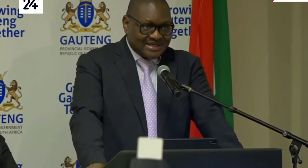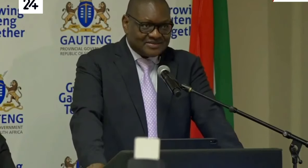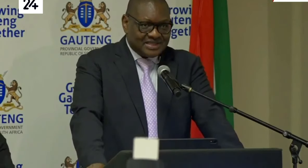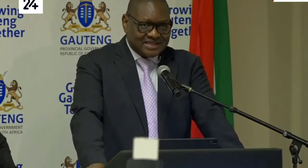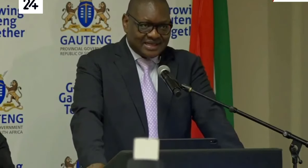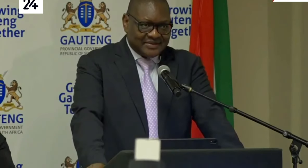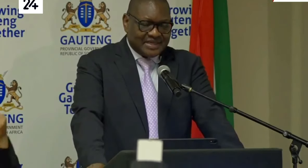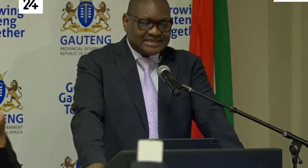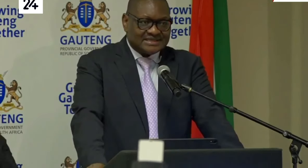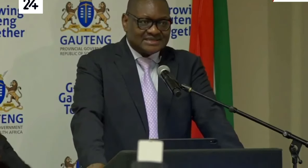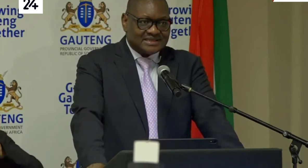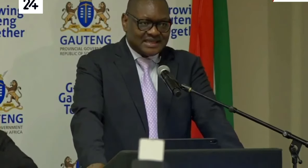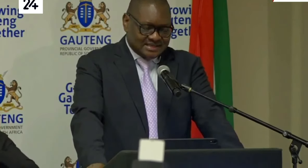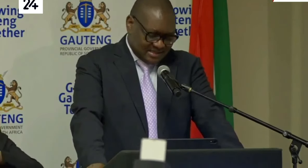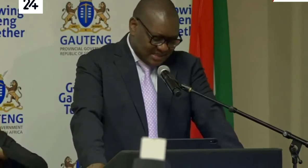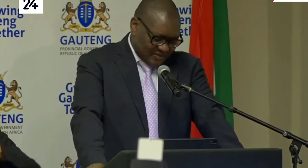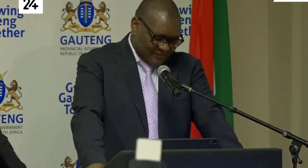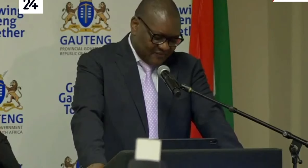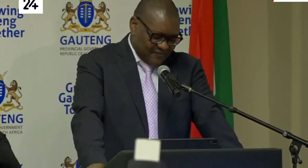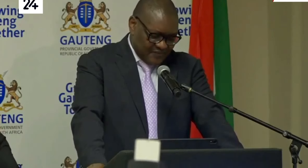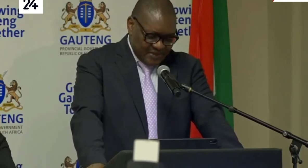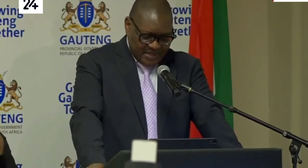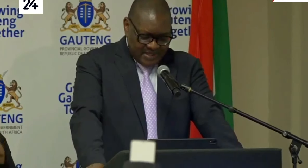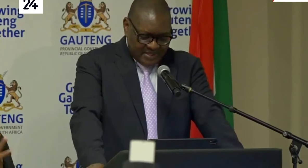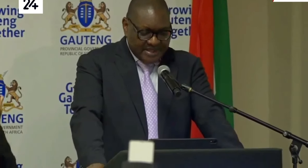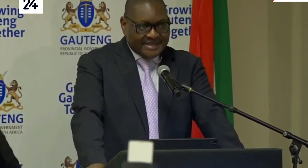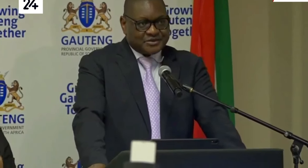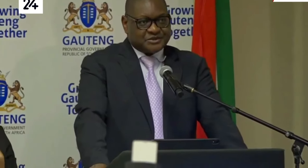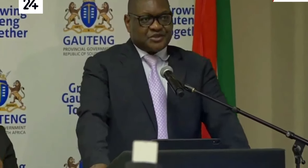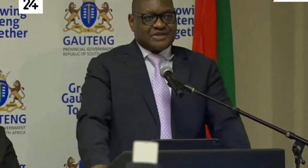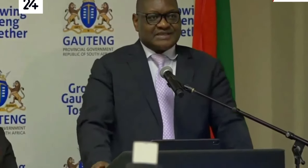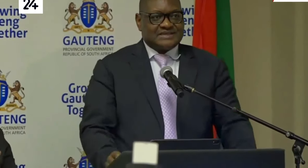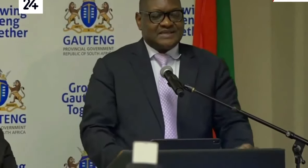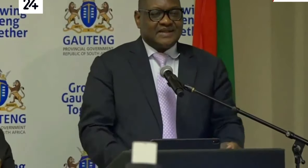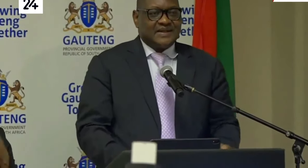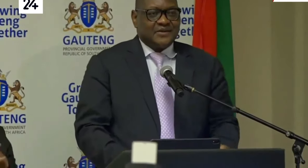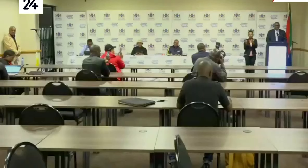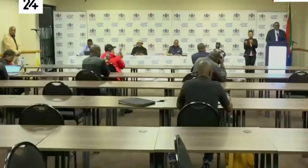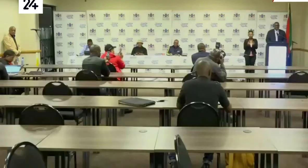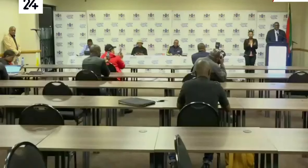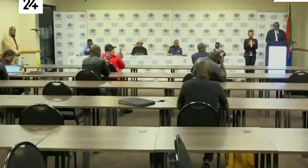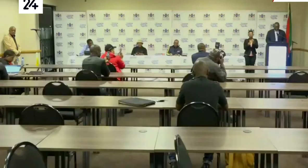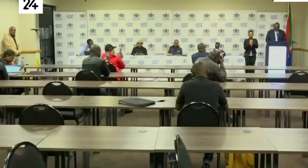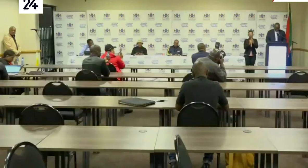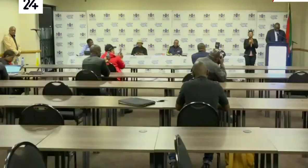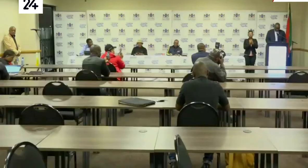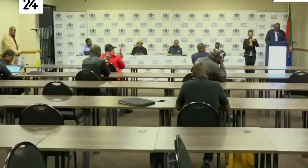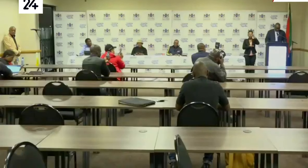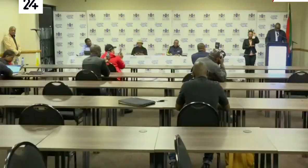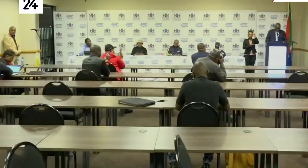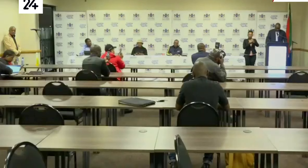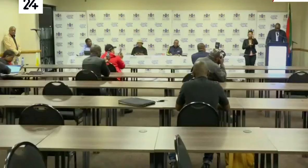lockdown and the regulations related thereof to ensure that we curb the spread